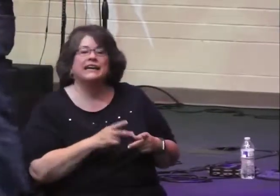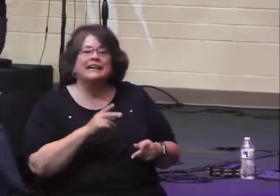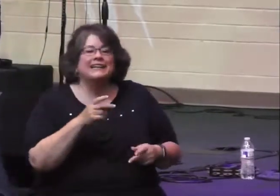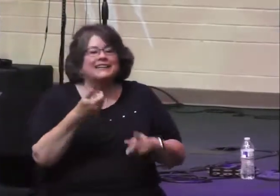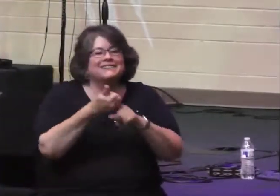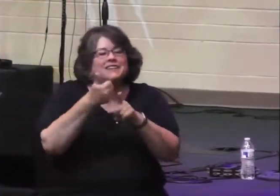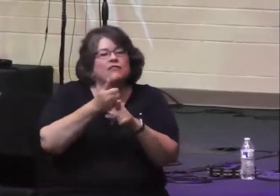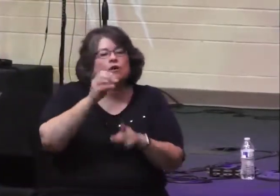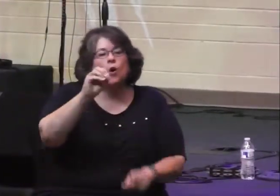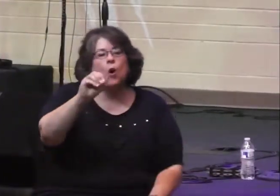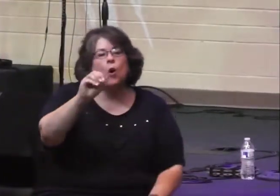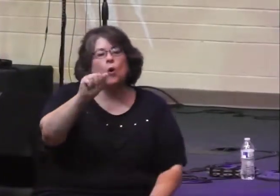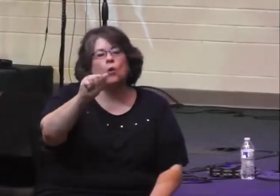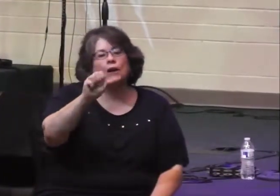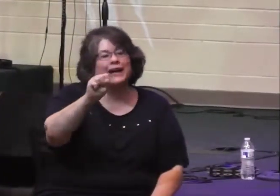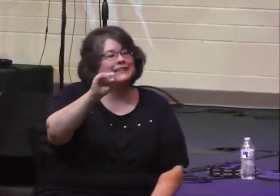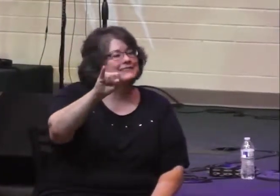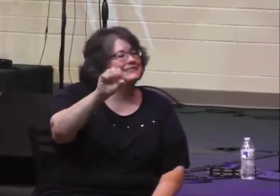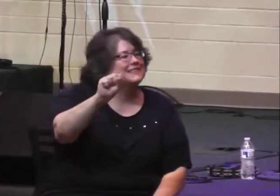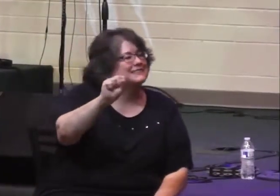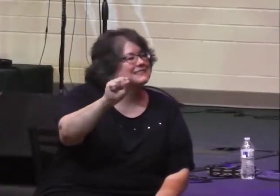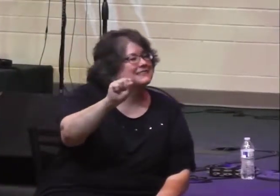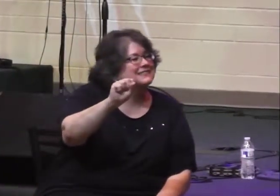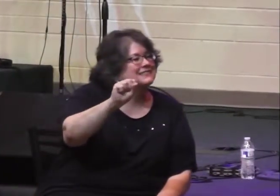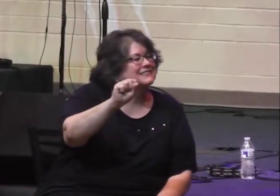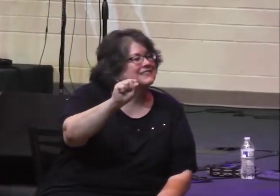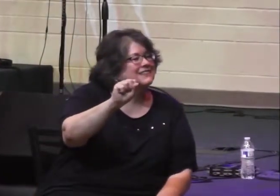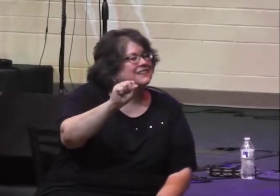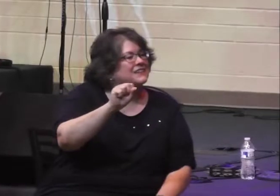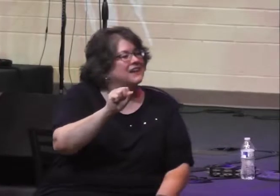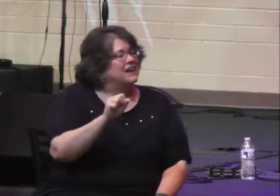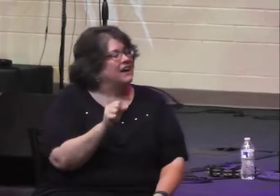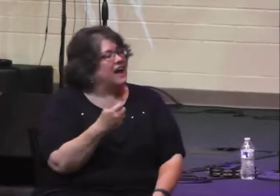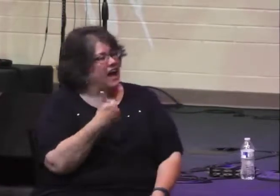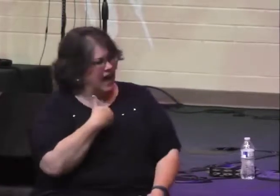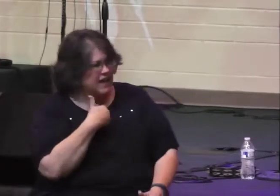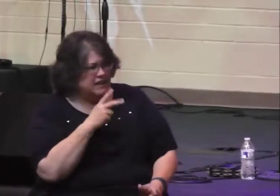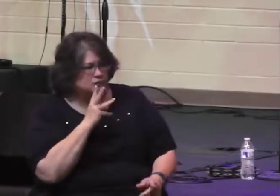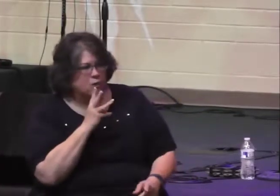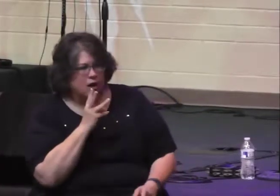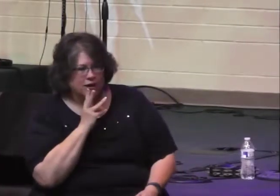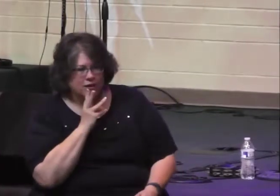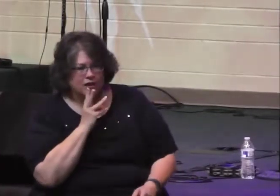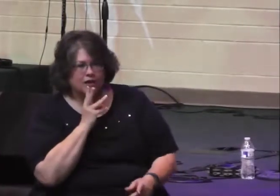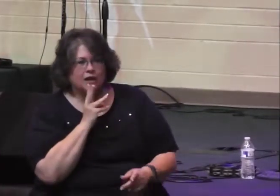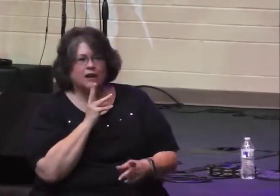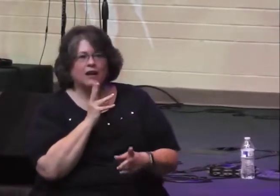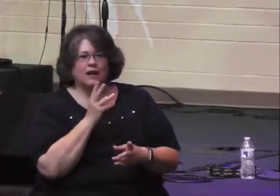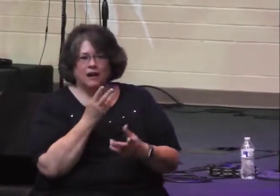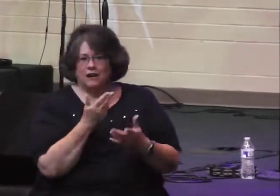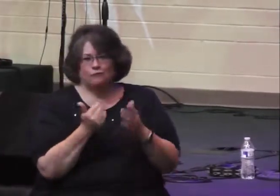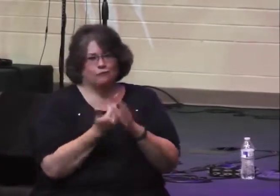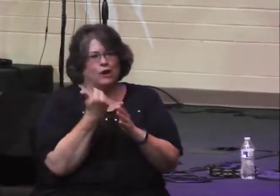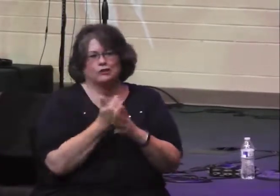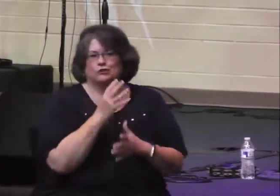sits right on the western edge of the Dead Sea. It's only one of two places that on the western side of the Dead Sea have